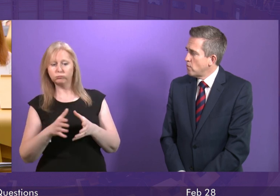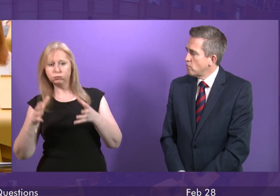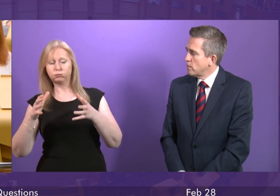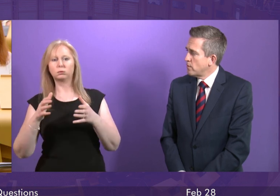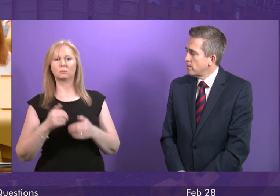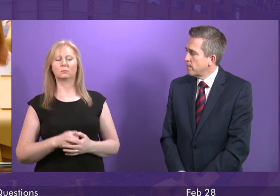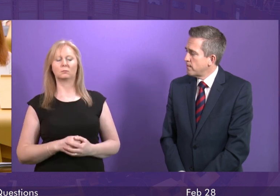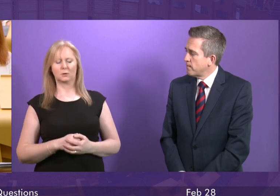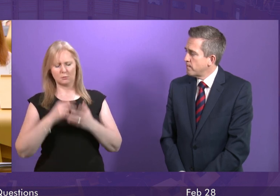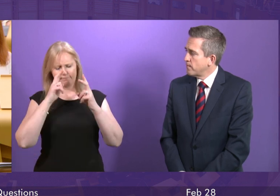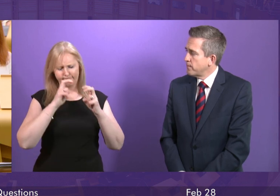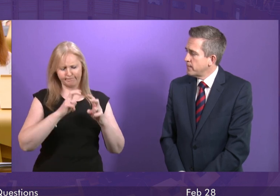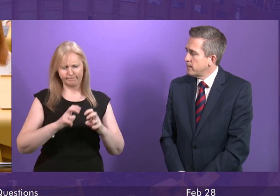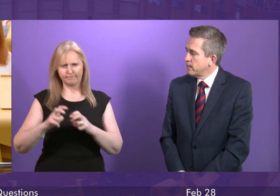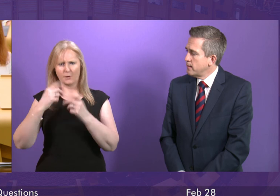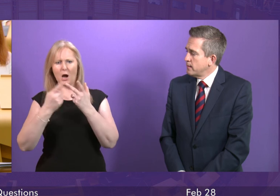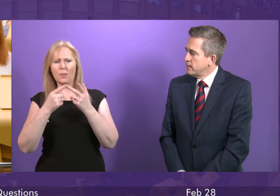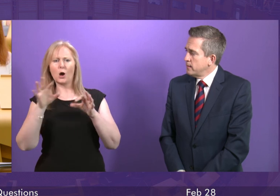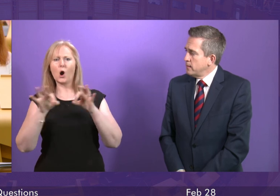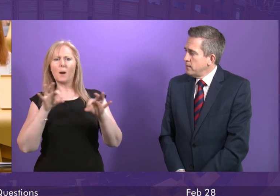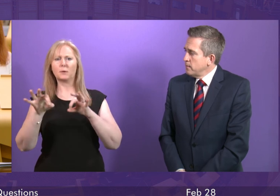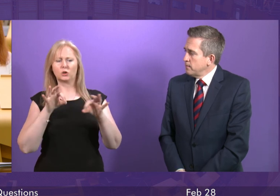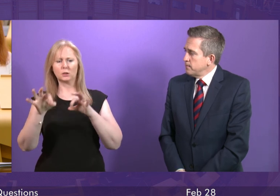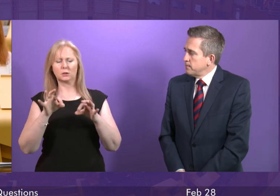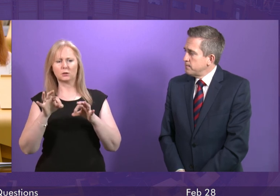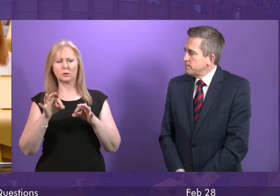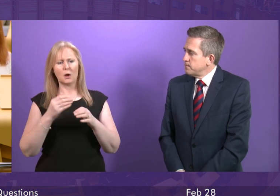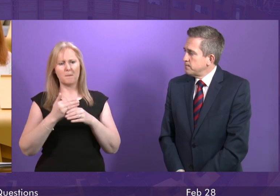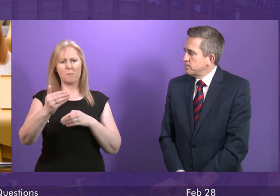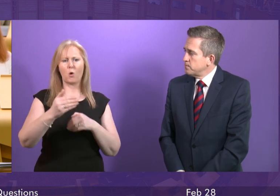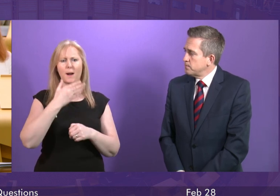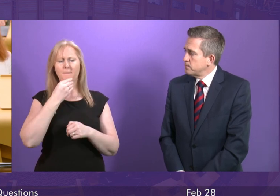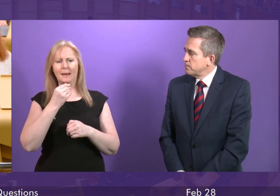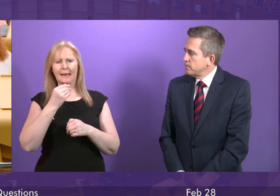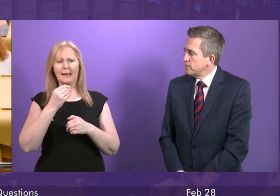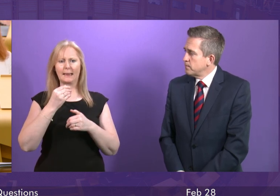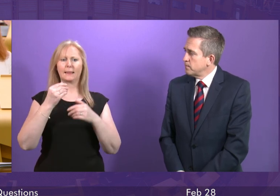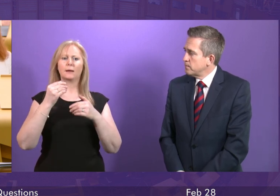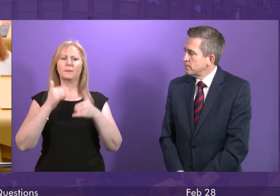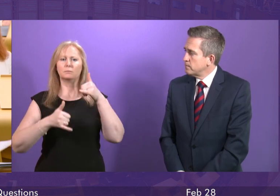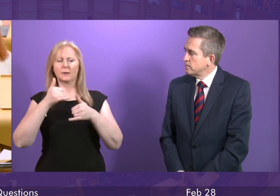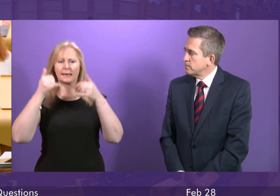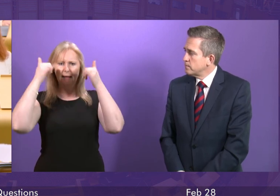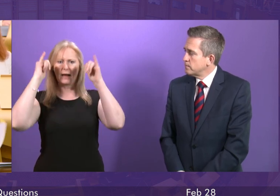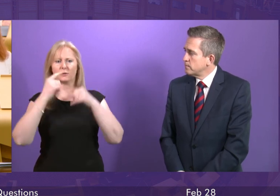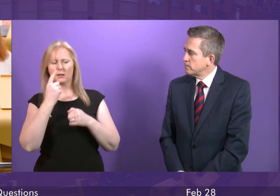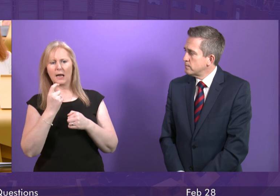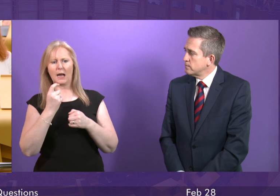exploring alternatives to that, so that more male dairy calves can productively and profitably be reared